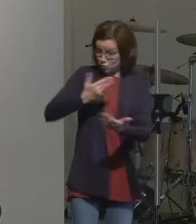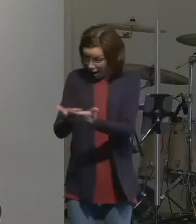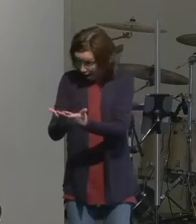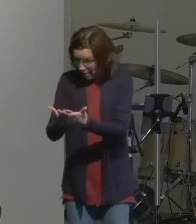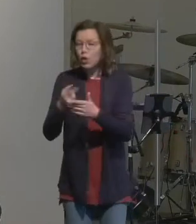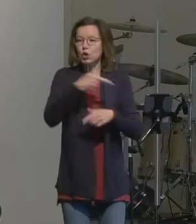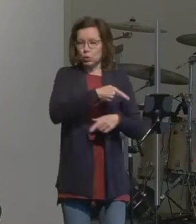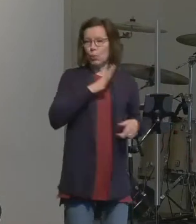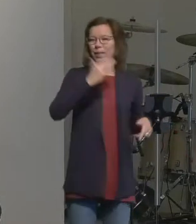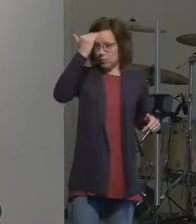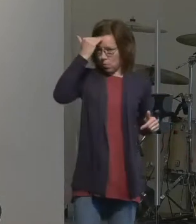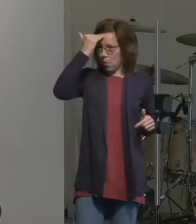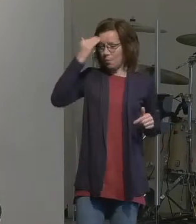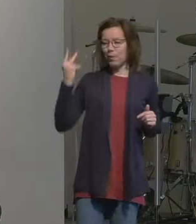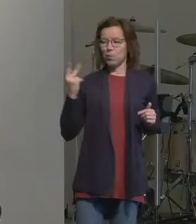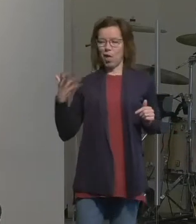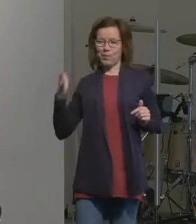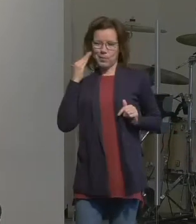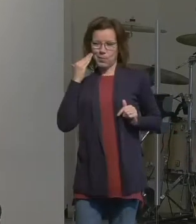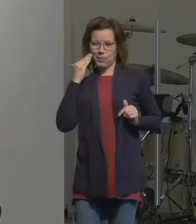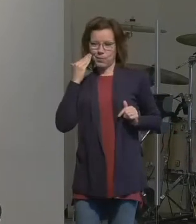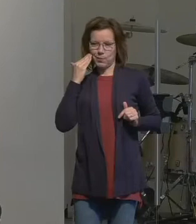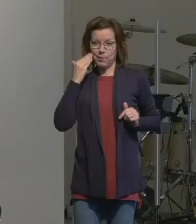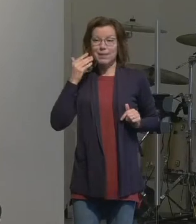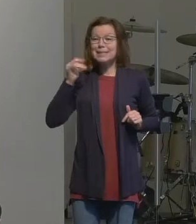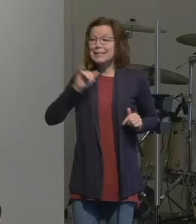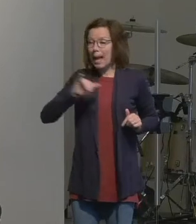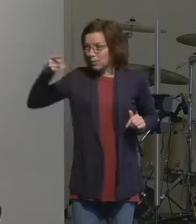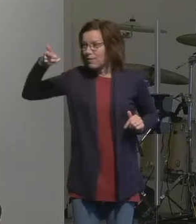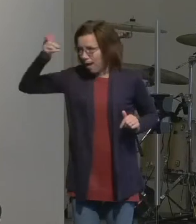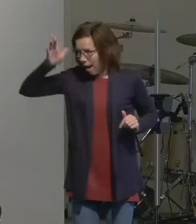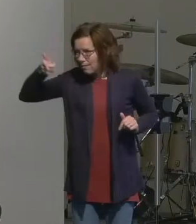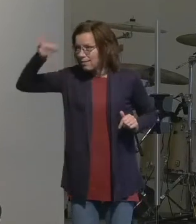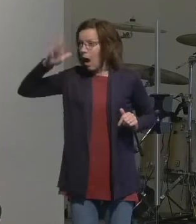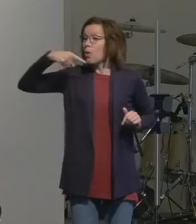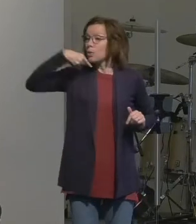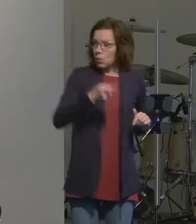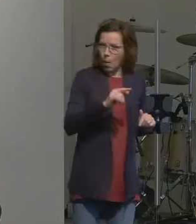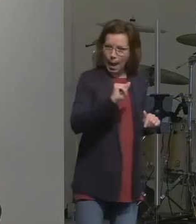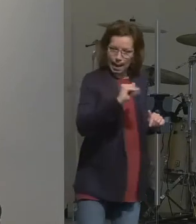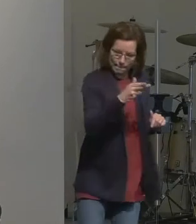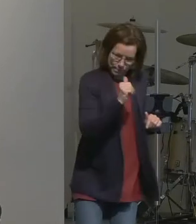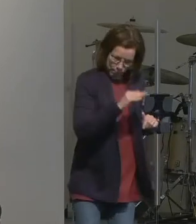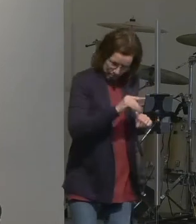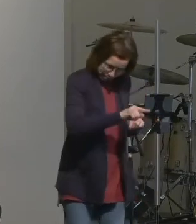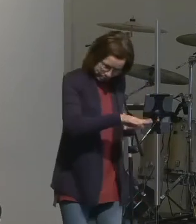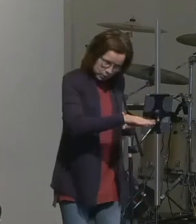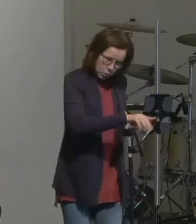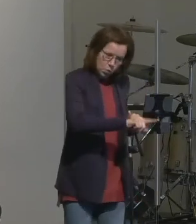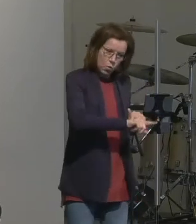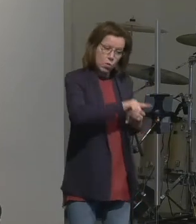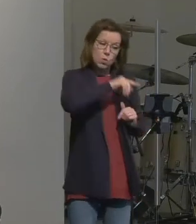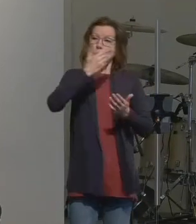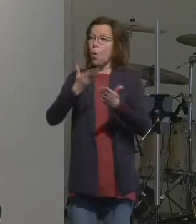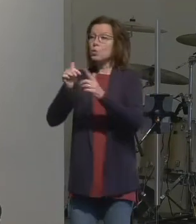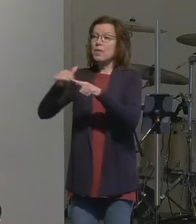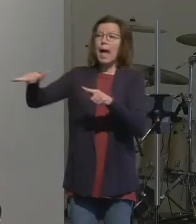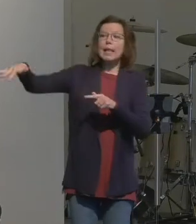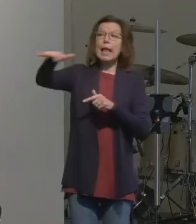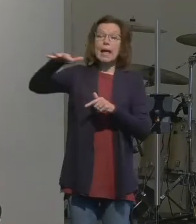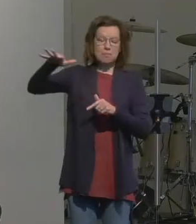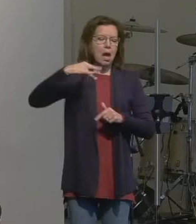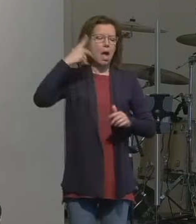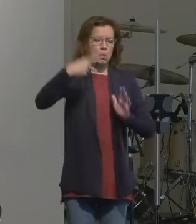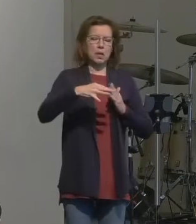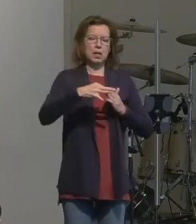God tells Abram go to a land go will show you the reason it's not